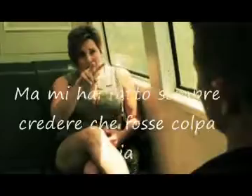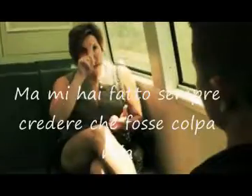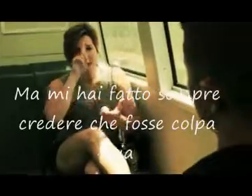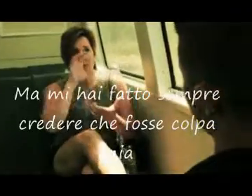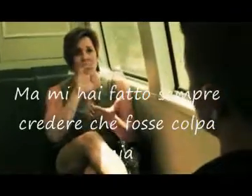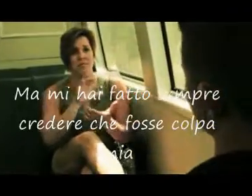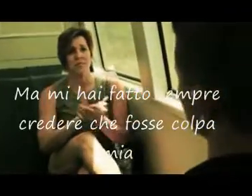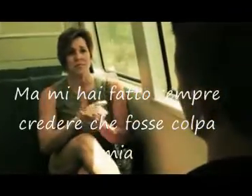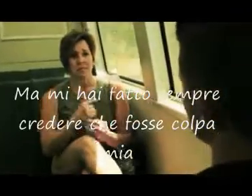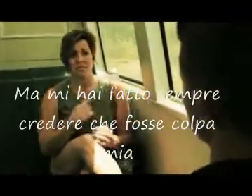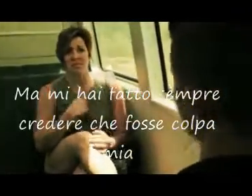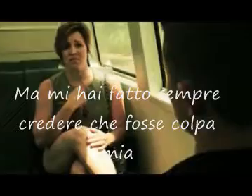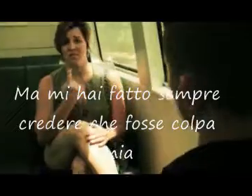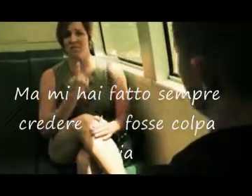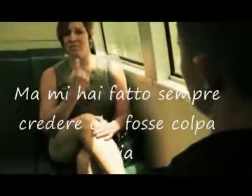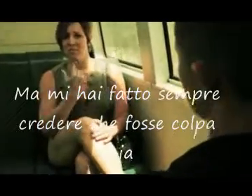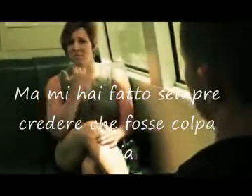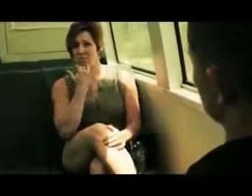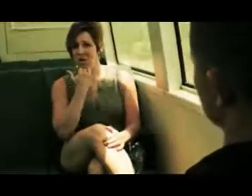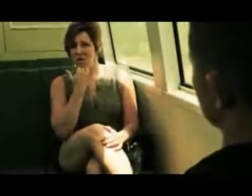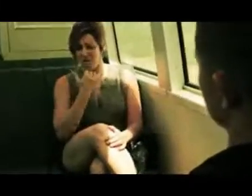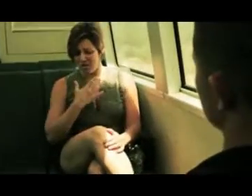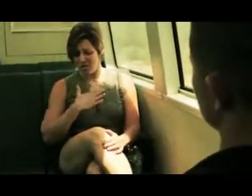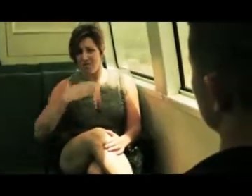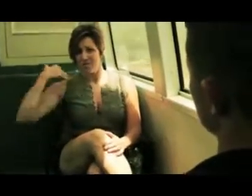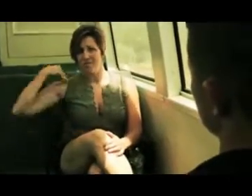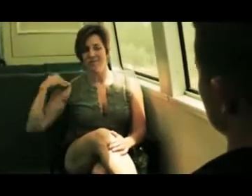But I may believe it was always something that I'd done